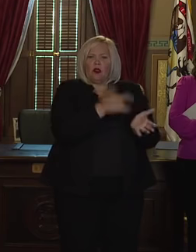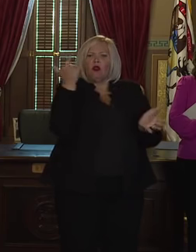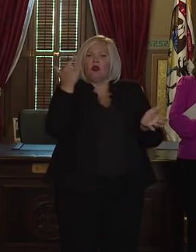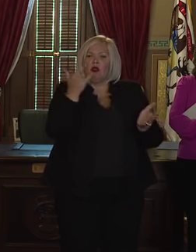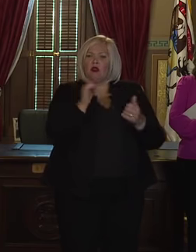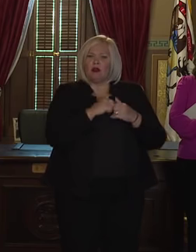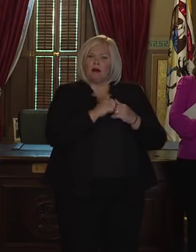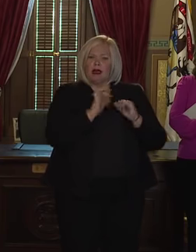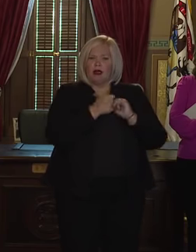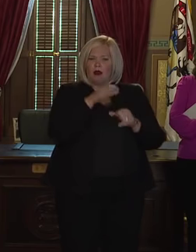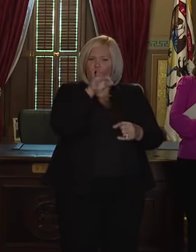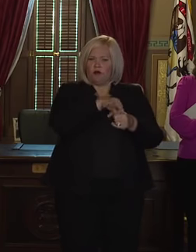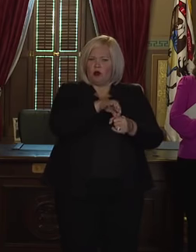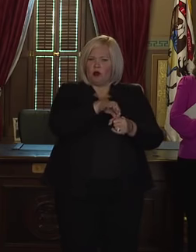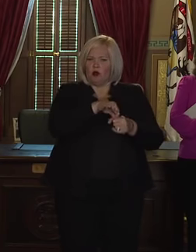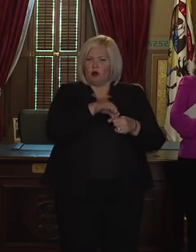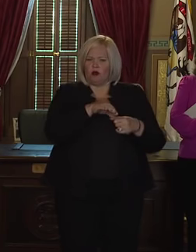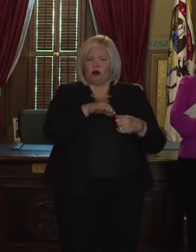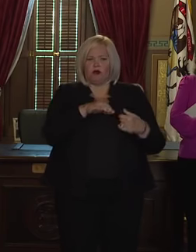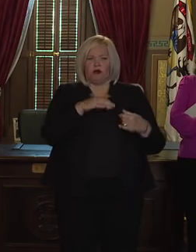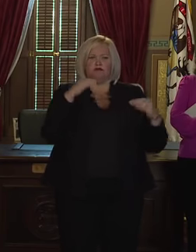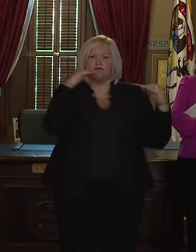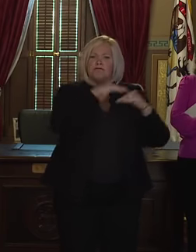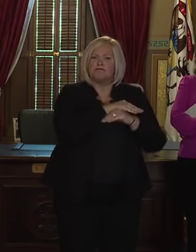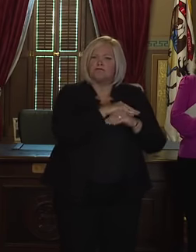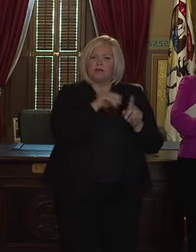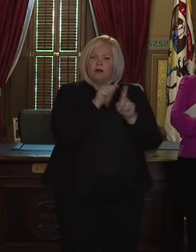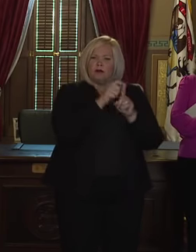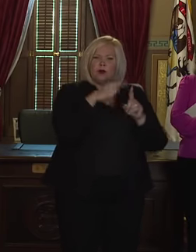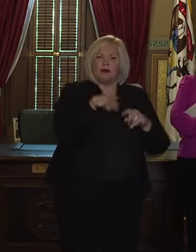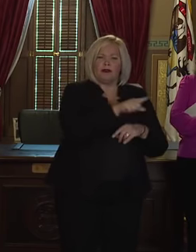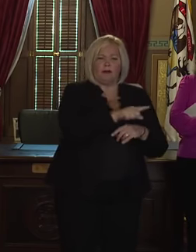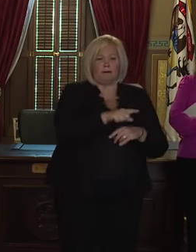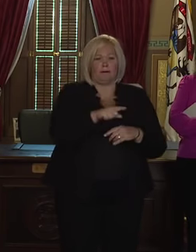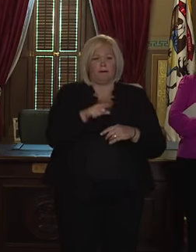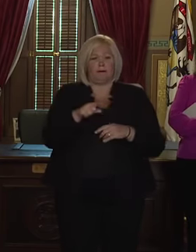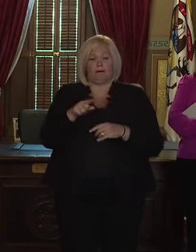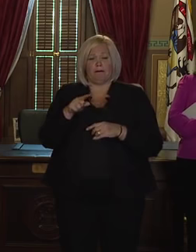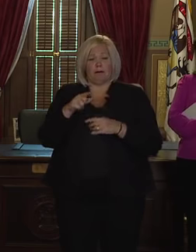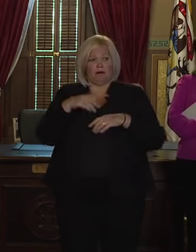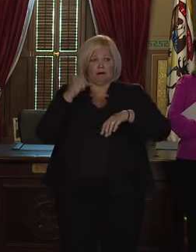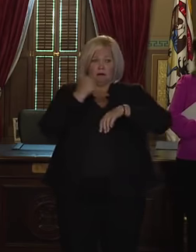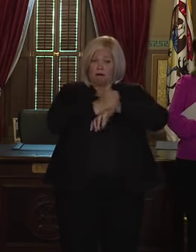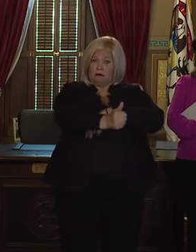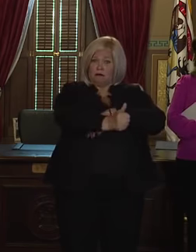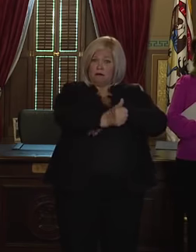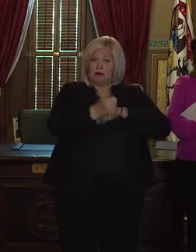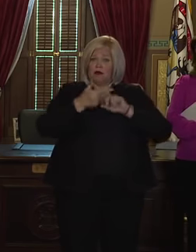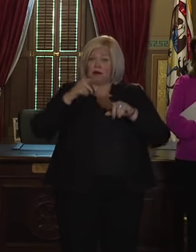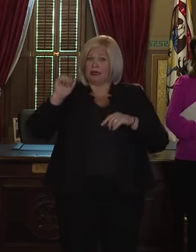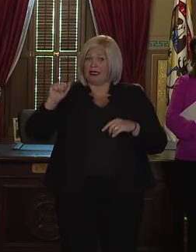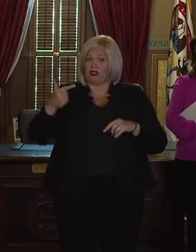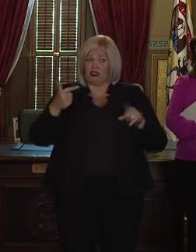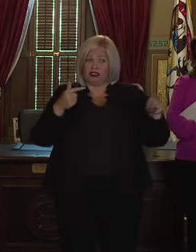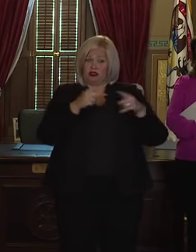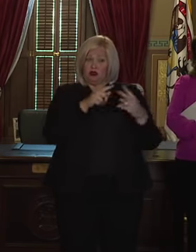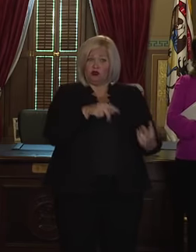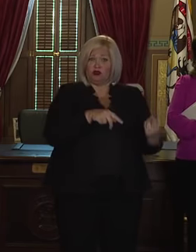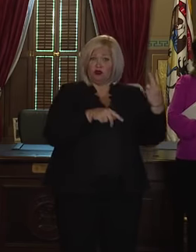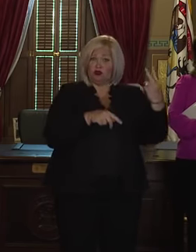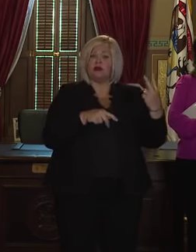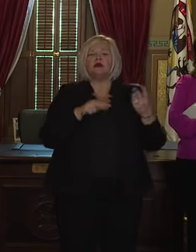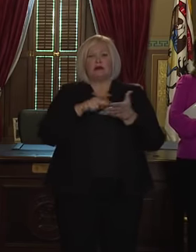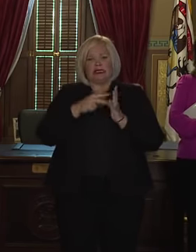from home or by mail this fall. This statement and these charges filed by the Attorney General reflect our mutual